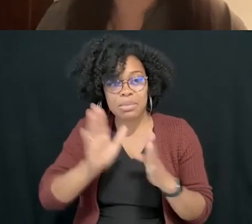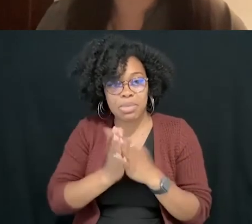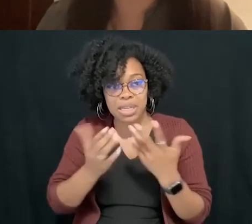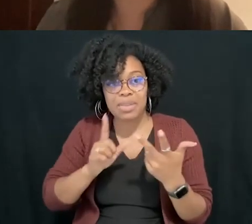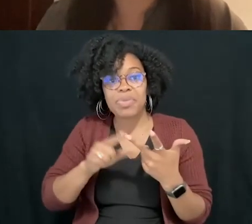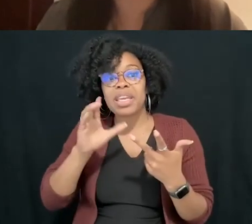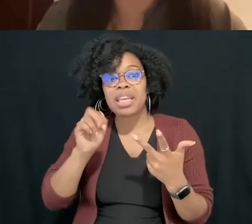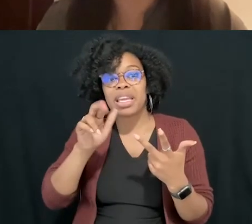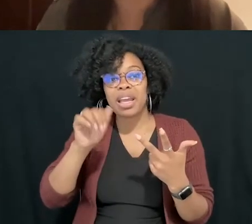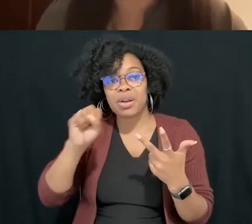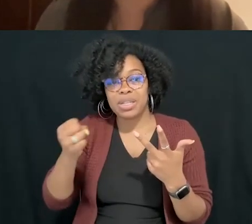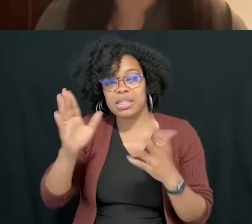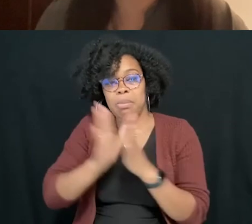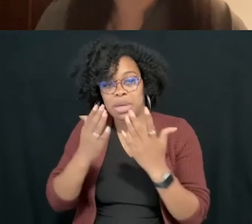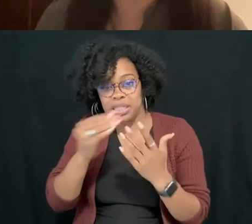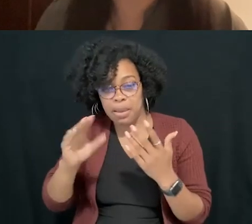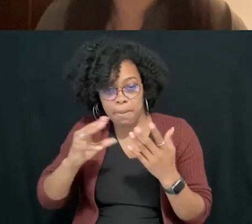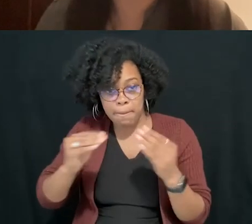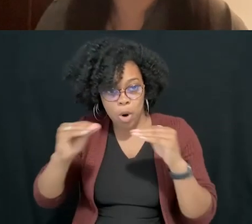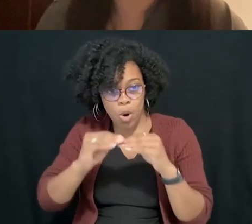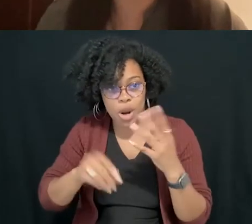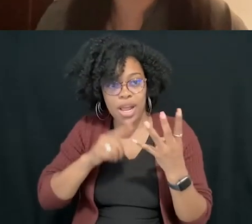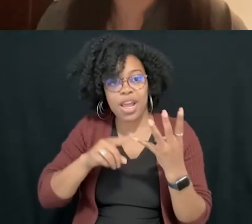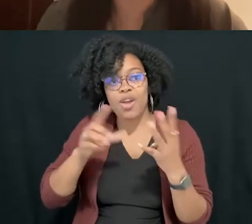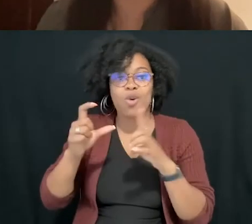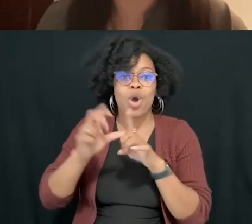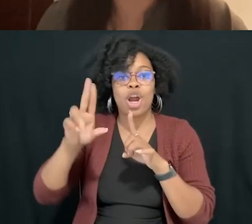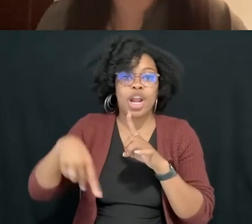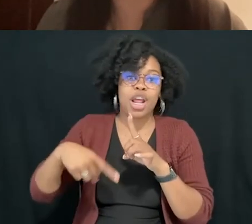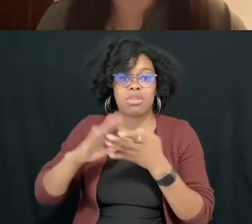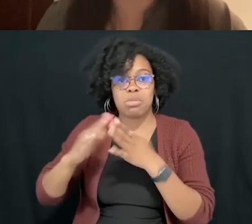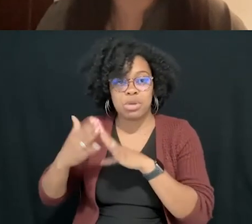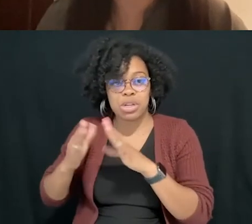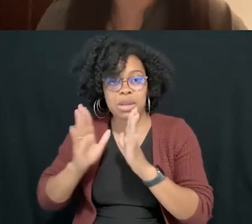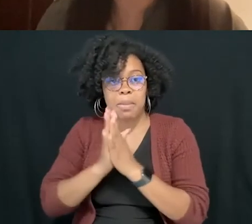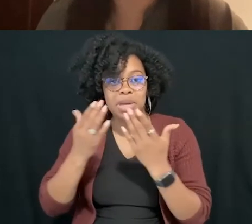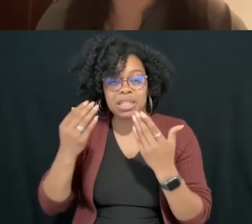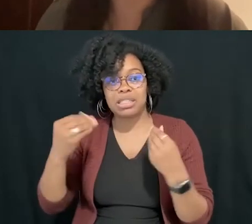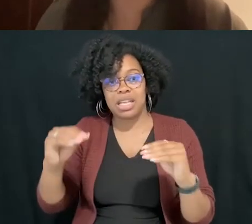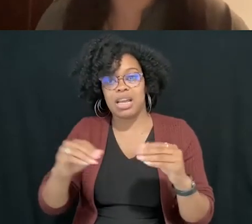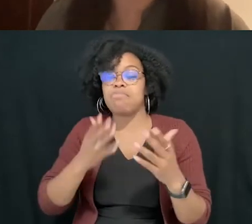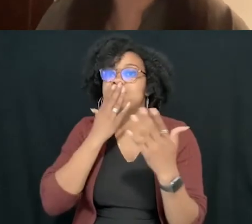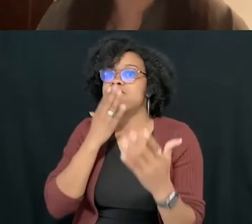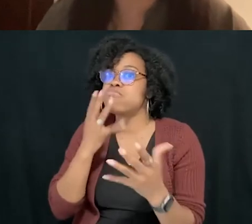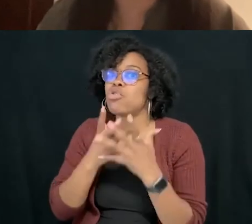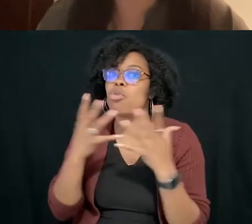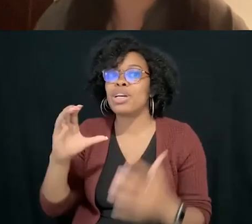Community Bookshop. Many thanks to Catalina, who's been behind the scenes doing all of the tech, um, and